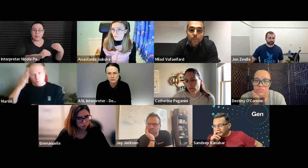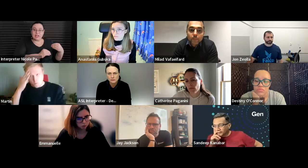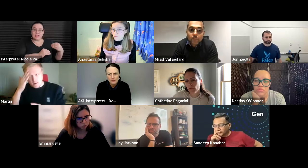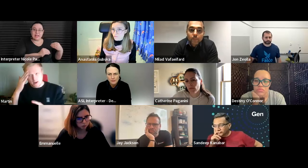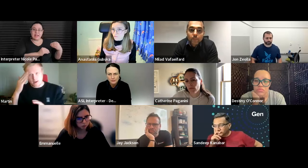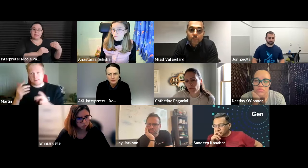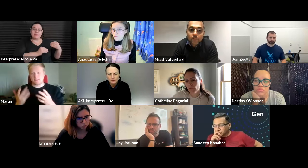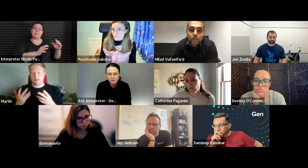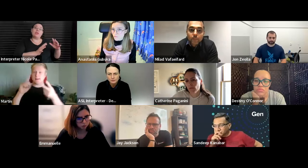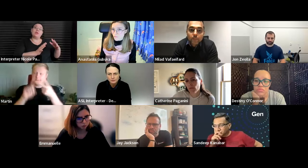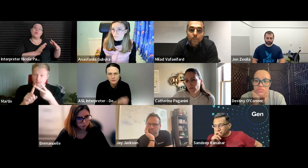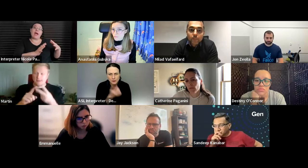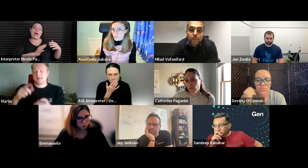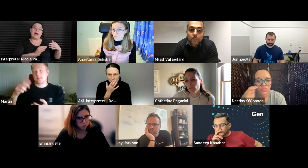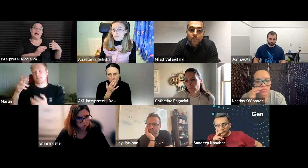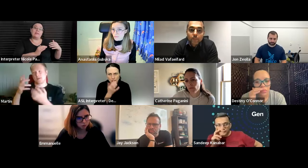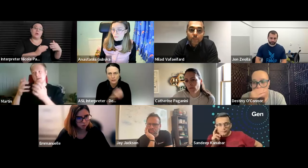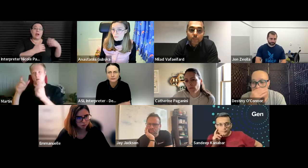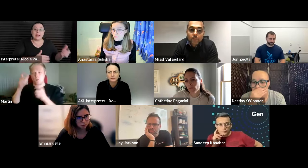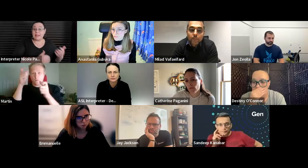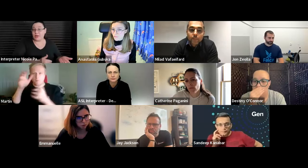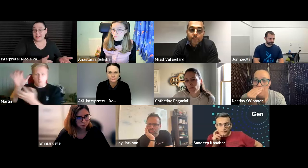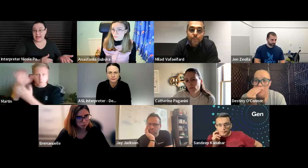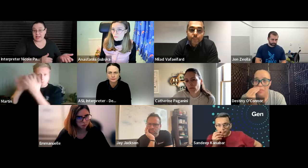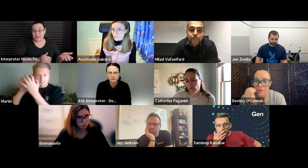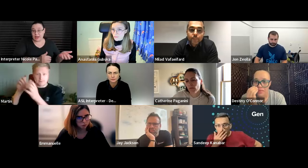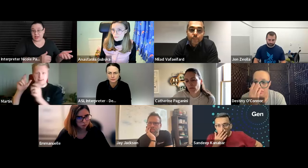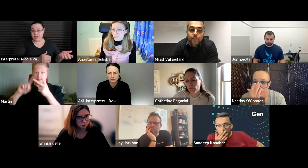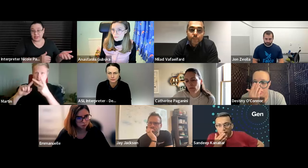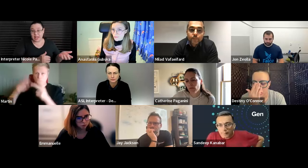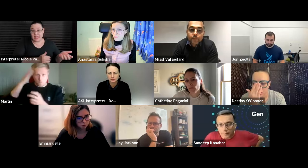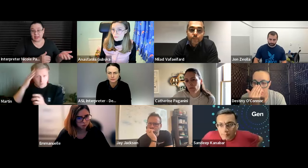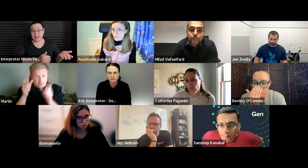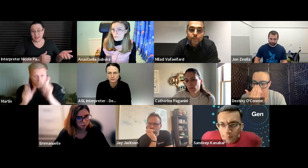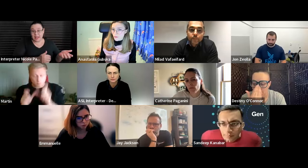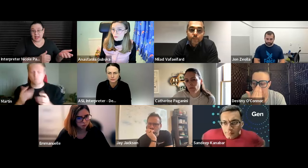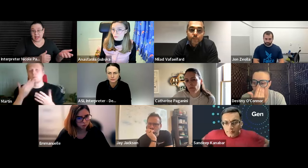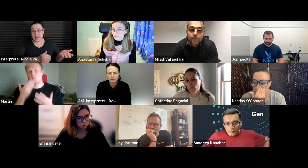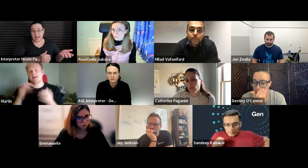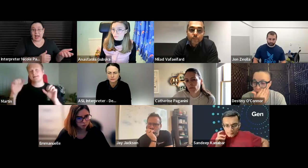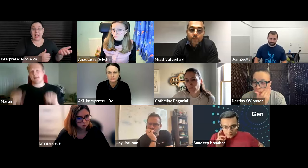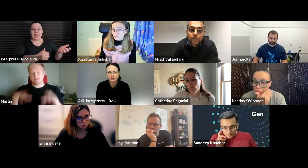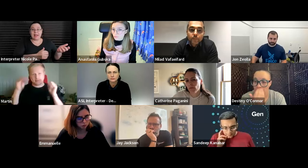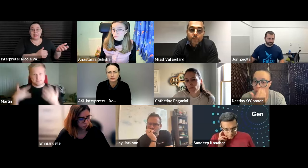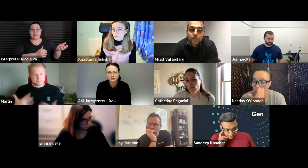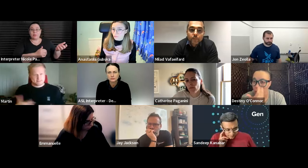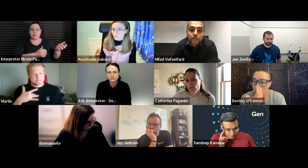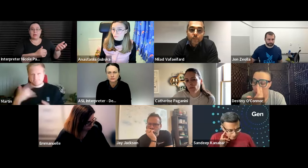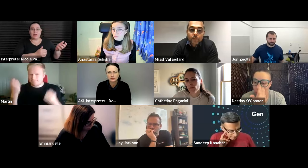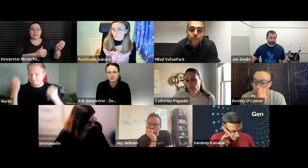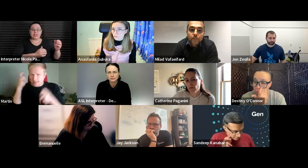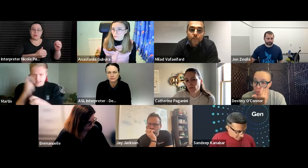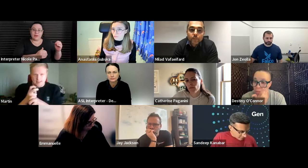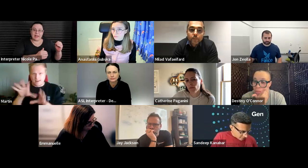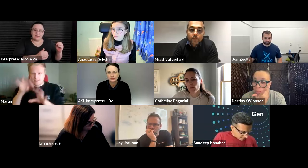and we just need people who have awareness and understanding of international sign and